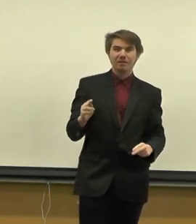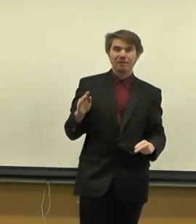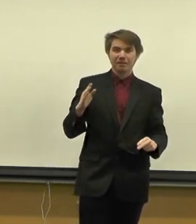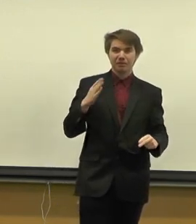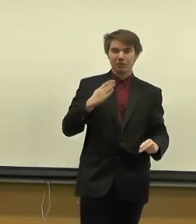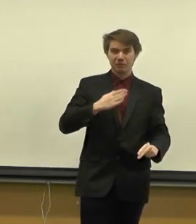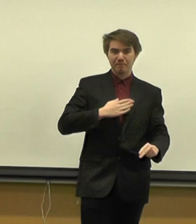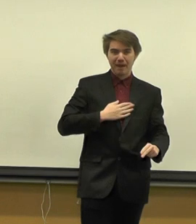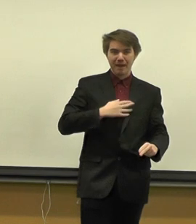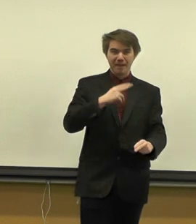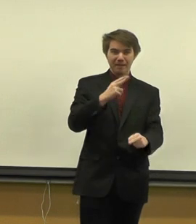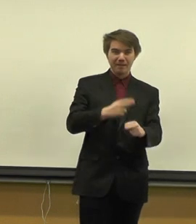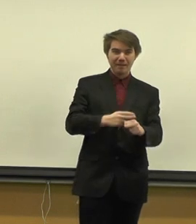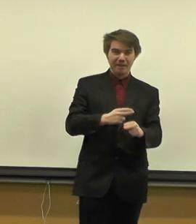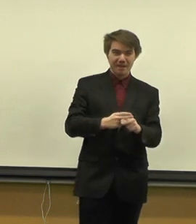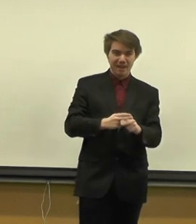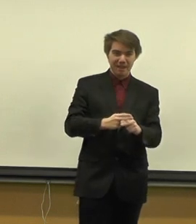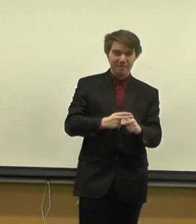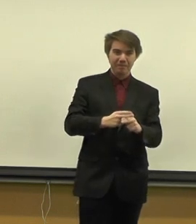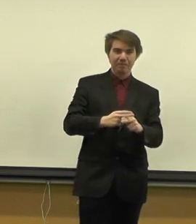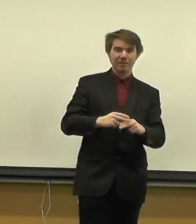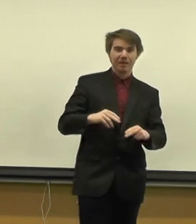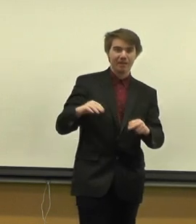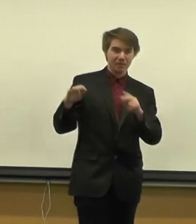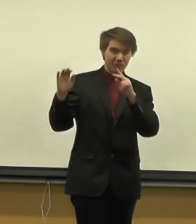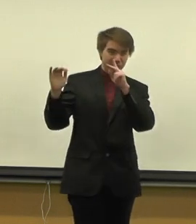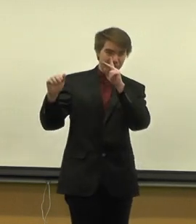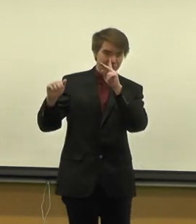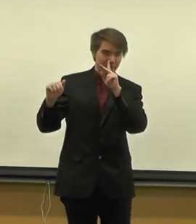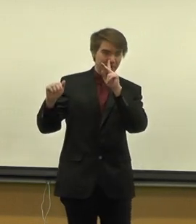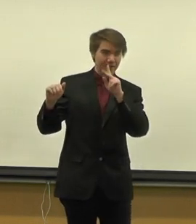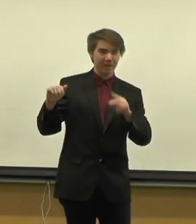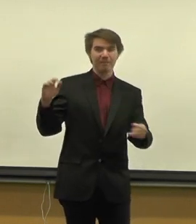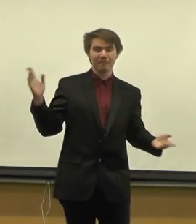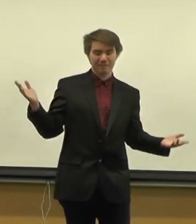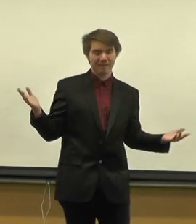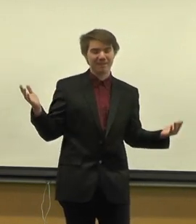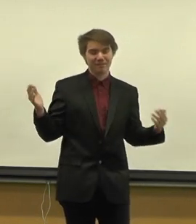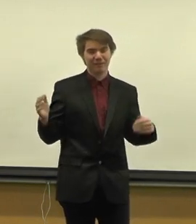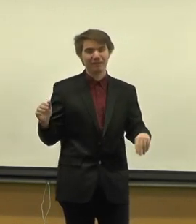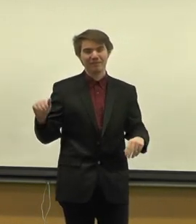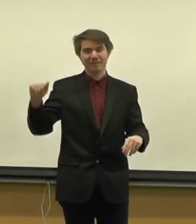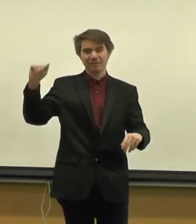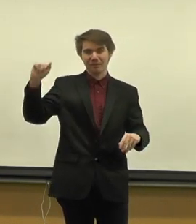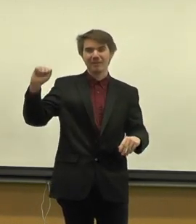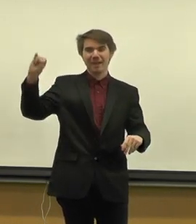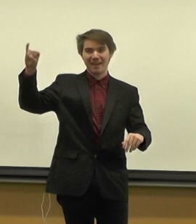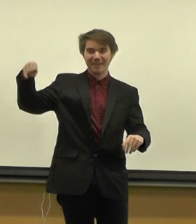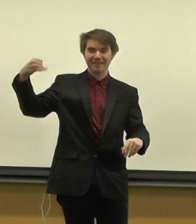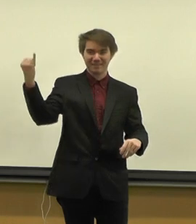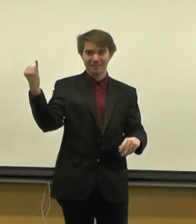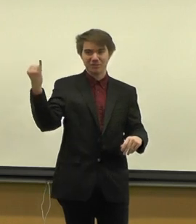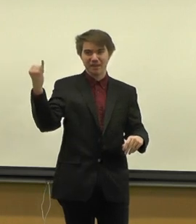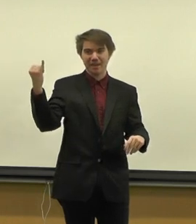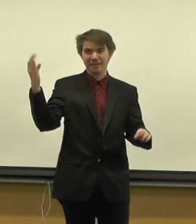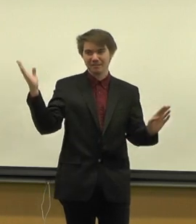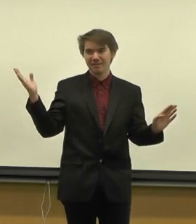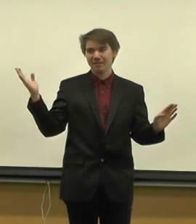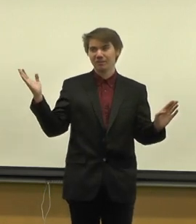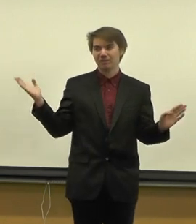So it's my name. And then you fingerspell out your name. Mine's fairly simple, A, J. So